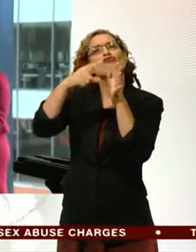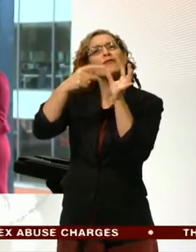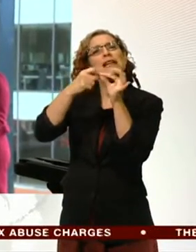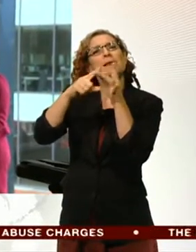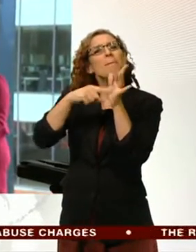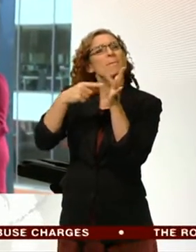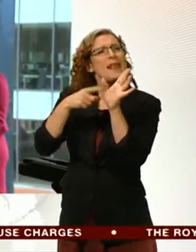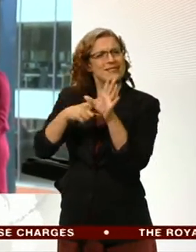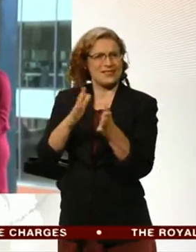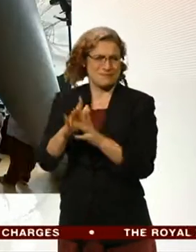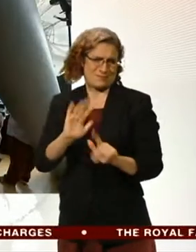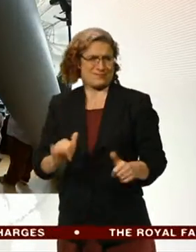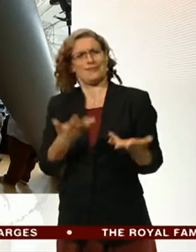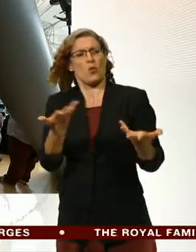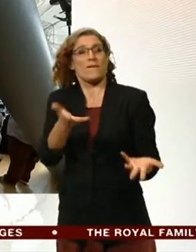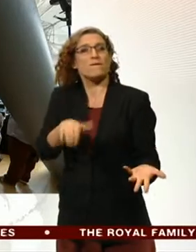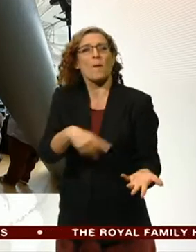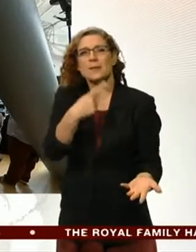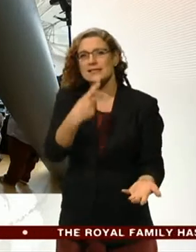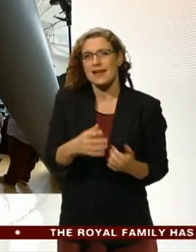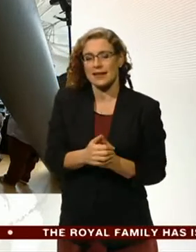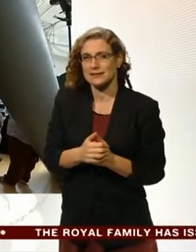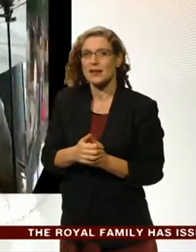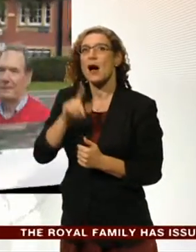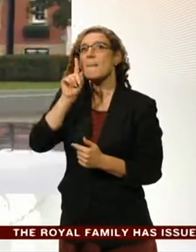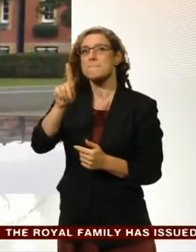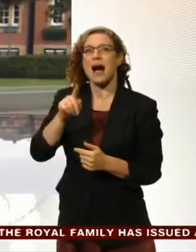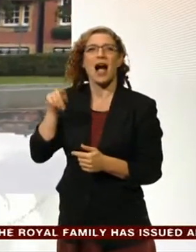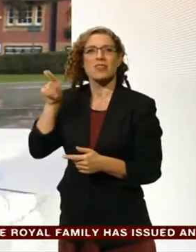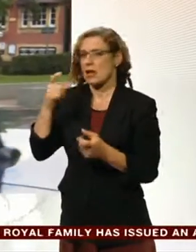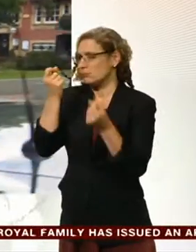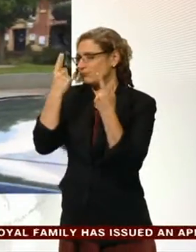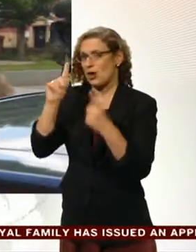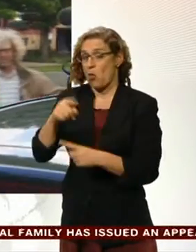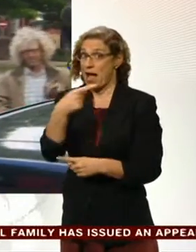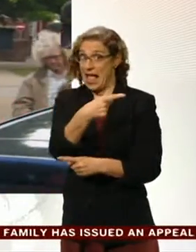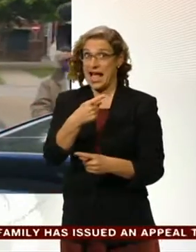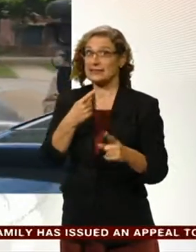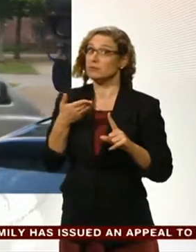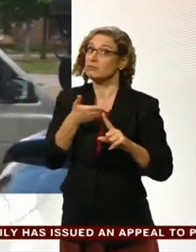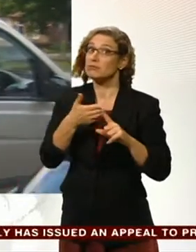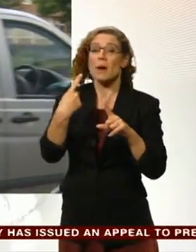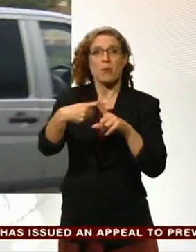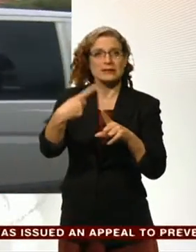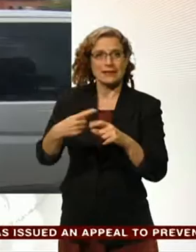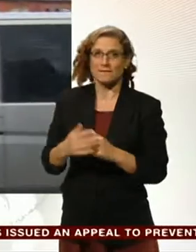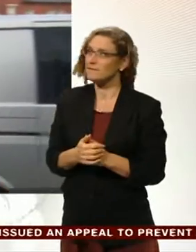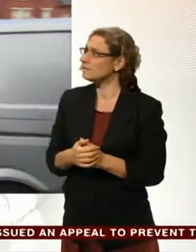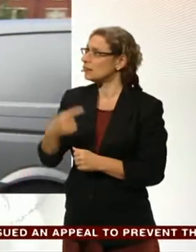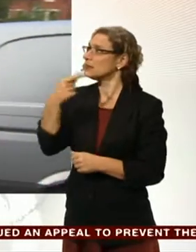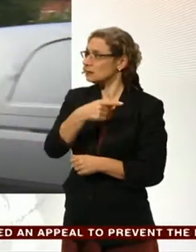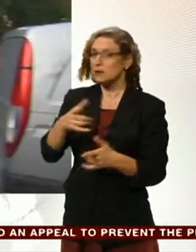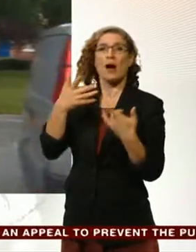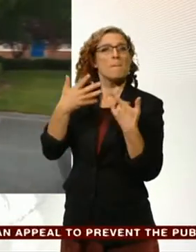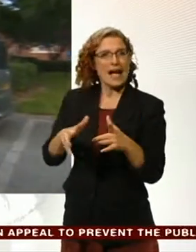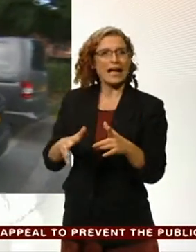said Corbyn's critics had misread the mood of the party. His team say he's been consistent. He has questioned Jeremy Corbyn's